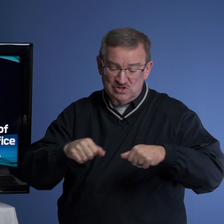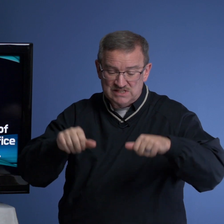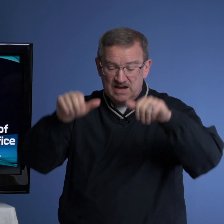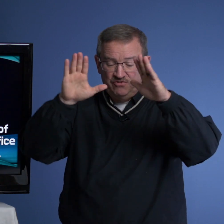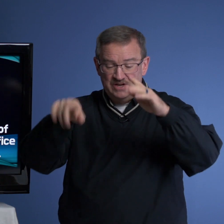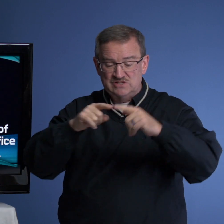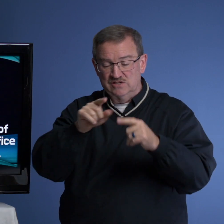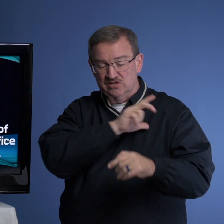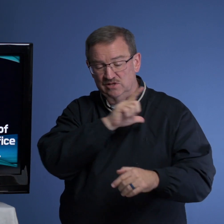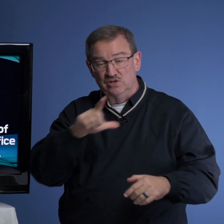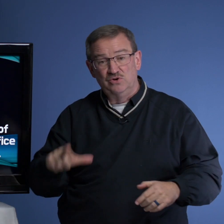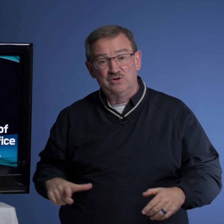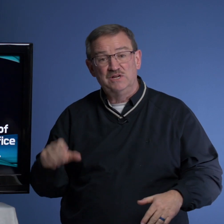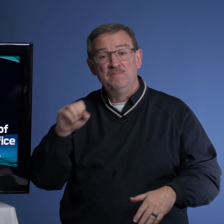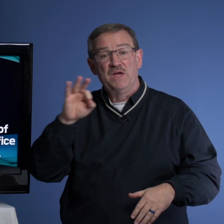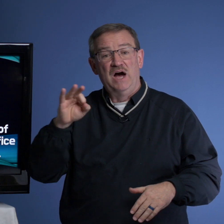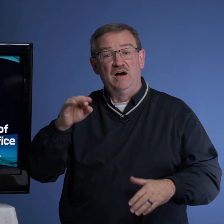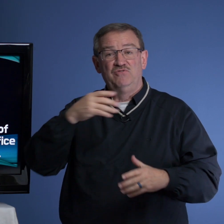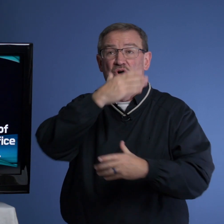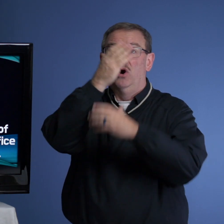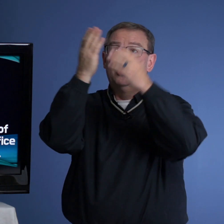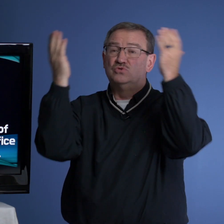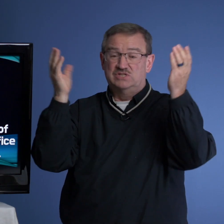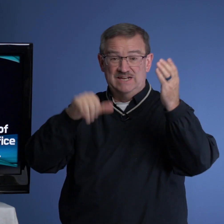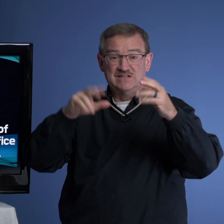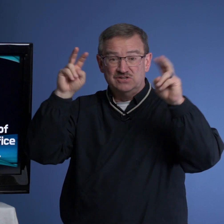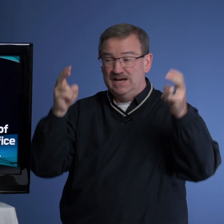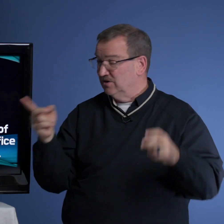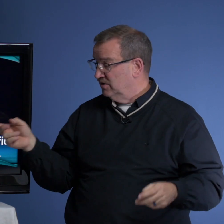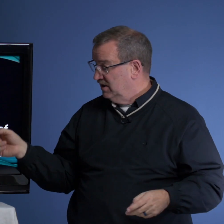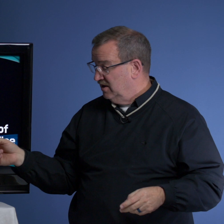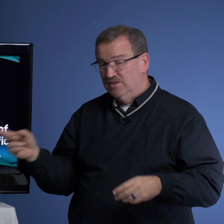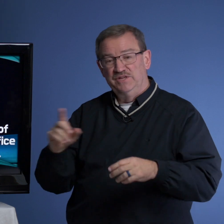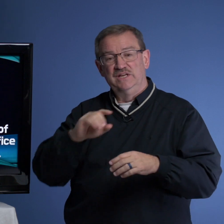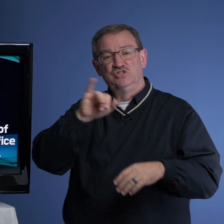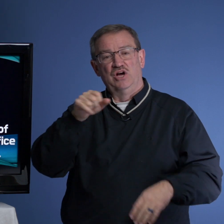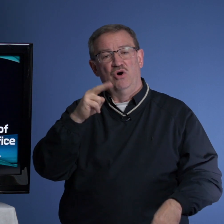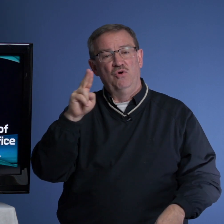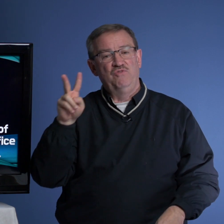to sacrifice unto the Lord of hosts. That's our title. The Jehovah